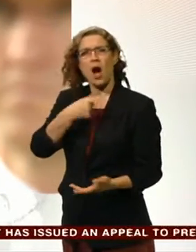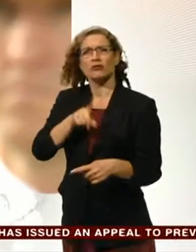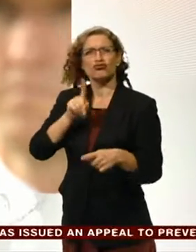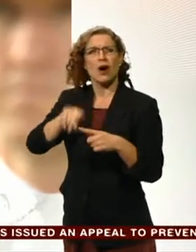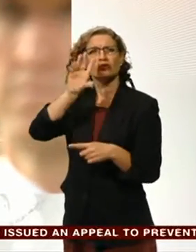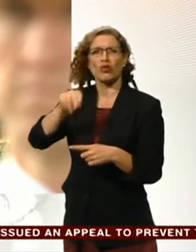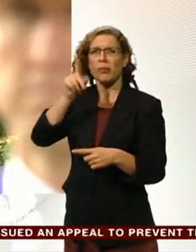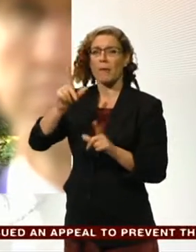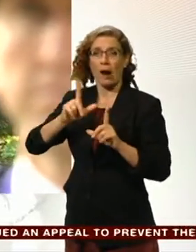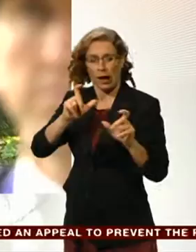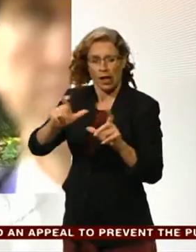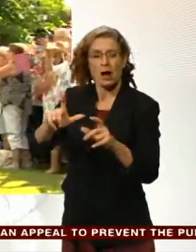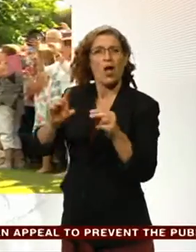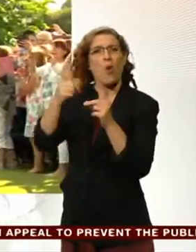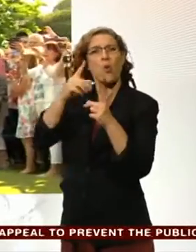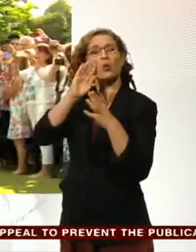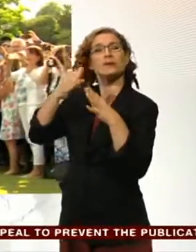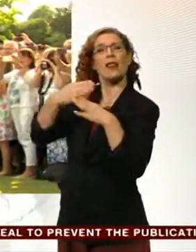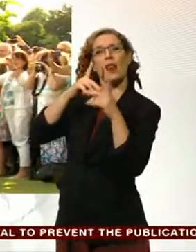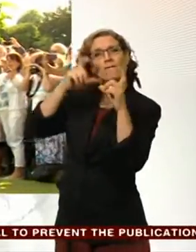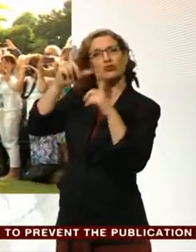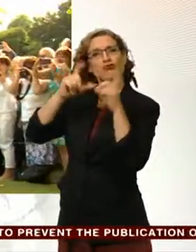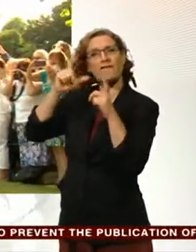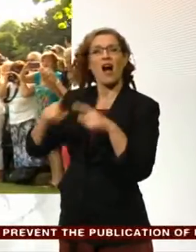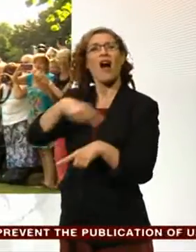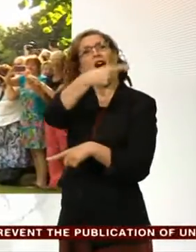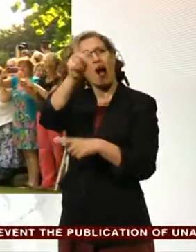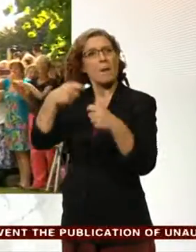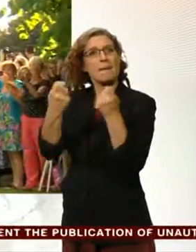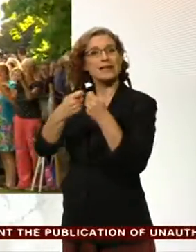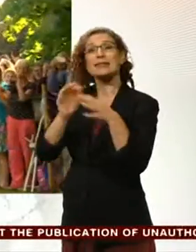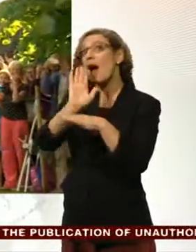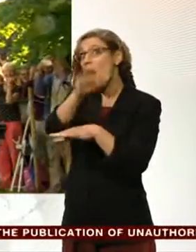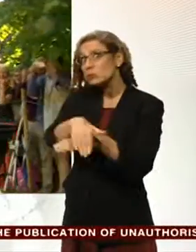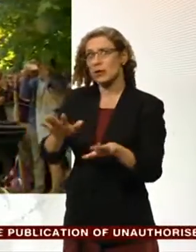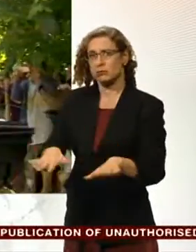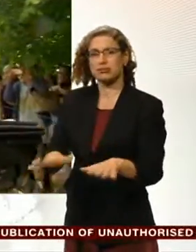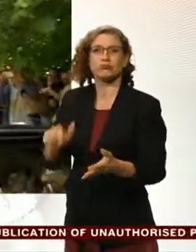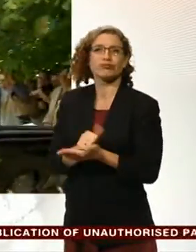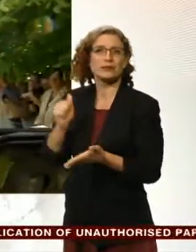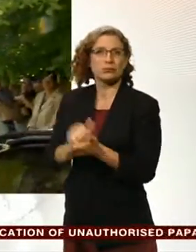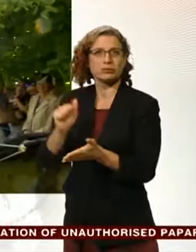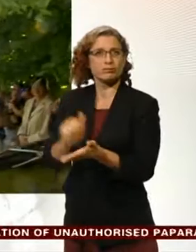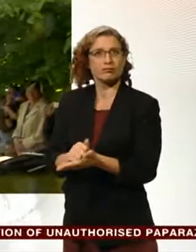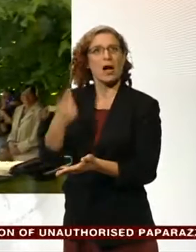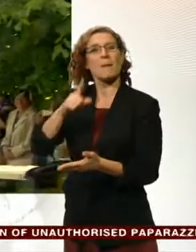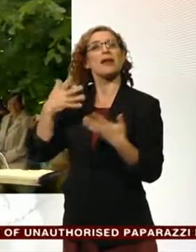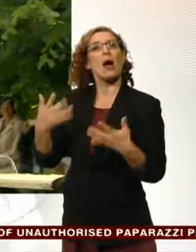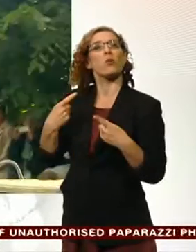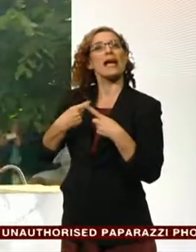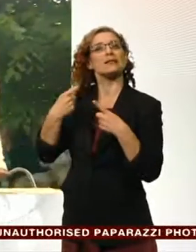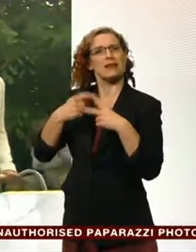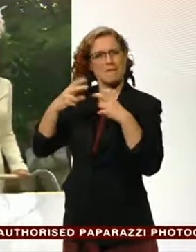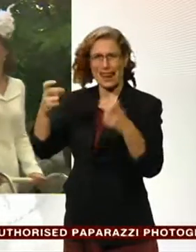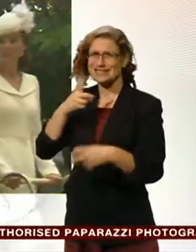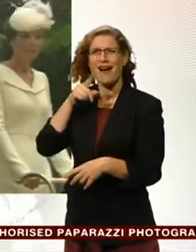photographs by concealed photographers published by magazines outside Britain, which Kensington Palace say are exploiting a small